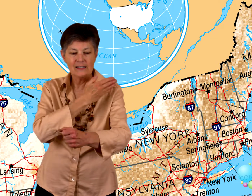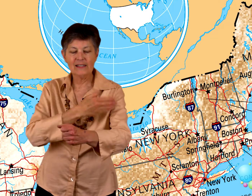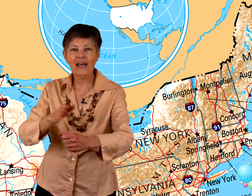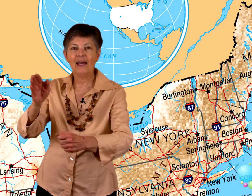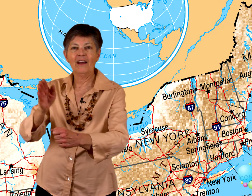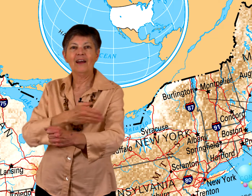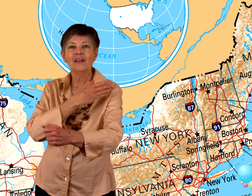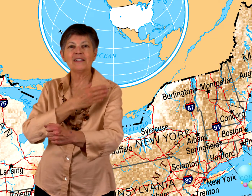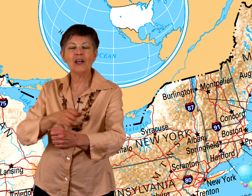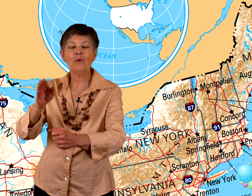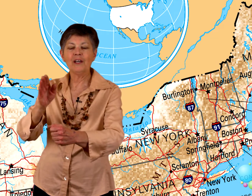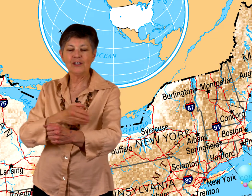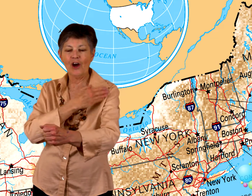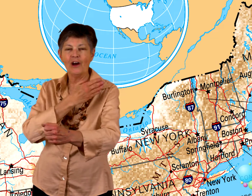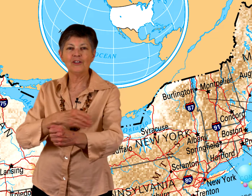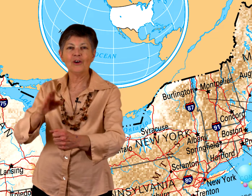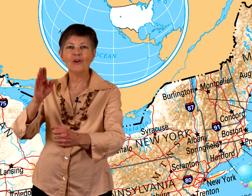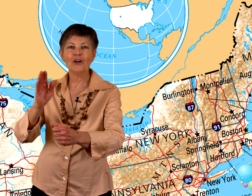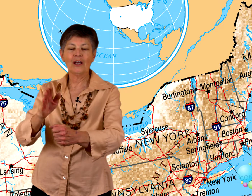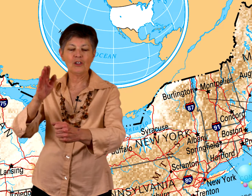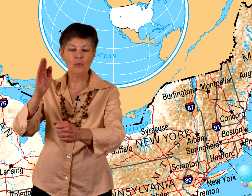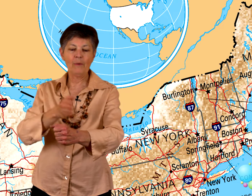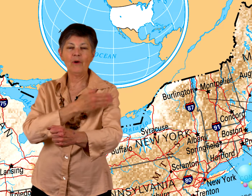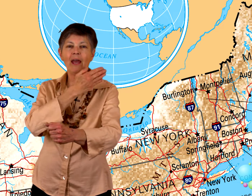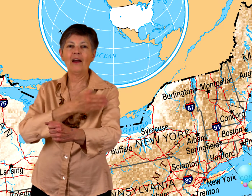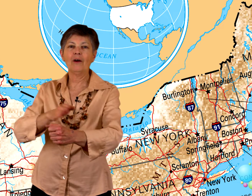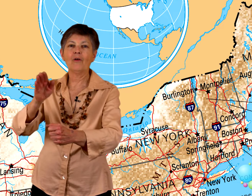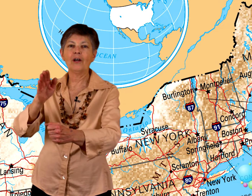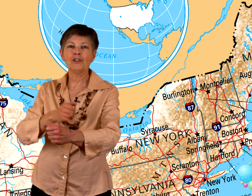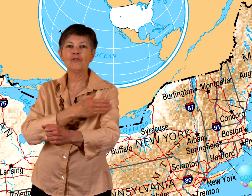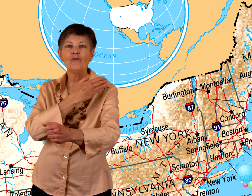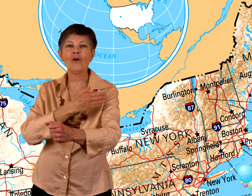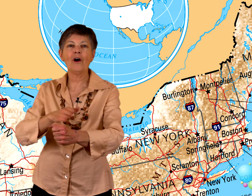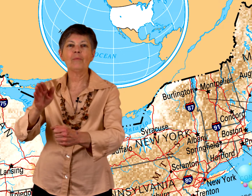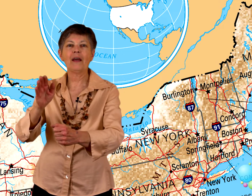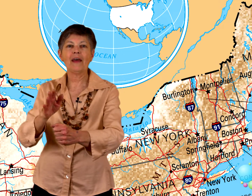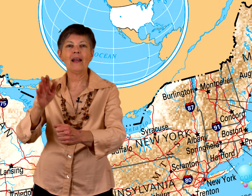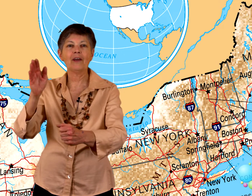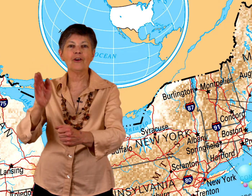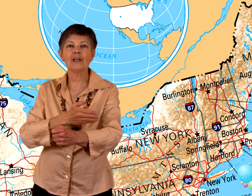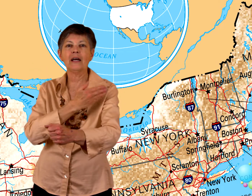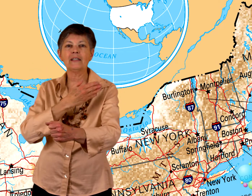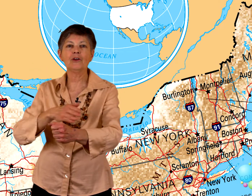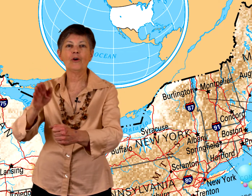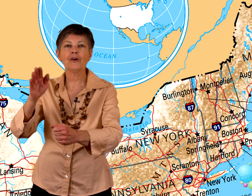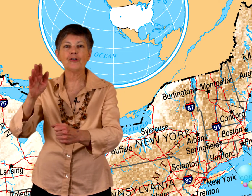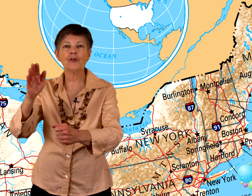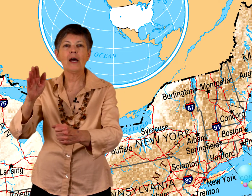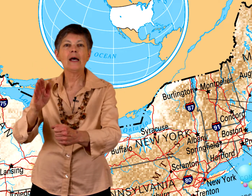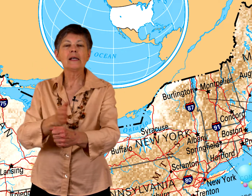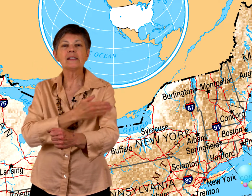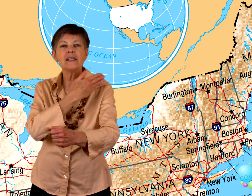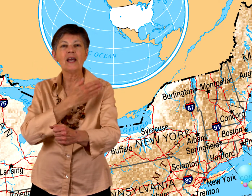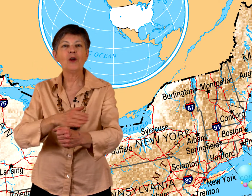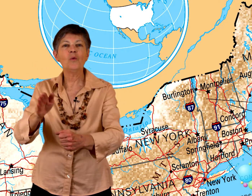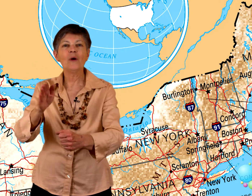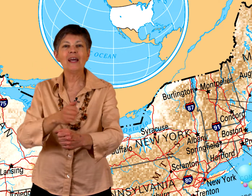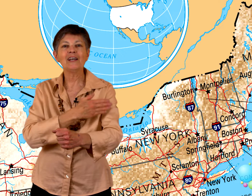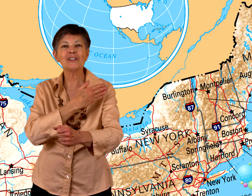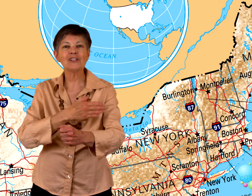Sing. Sing we a song. So you're going to swipe your hand across your forearm like that. Like you're conducting an orchestra. Sing we a